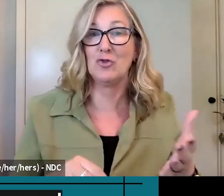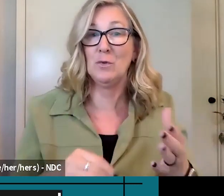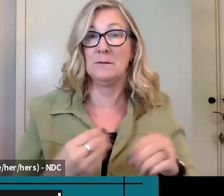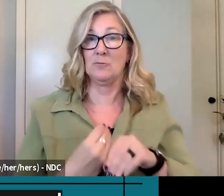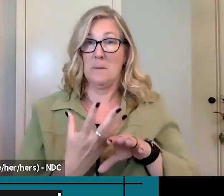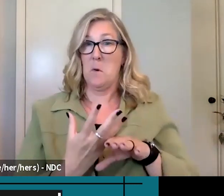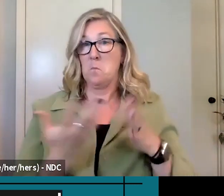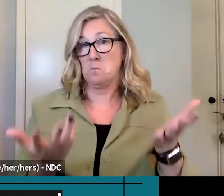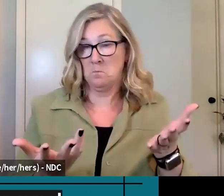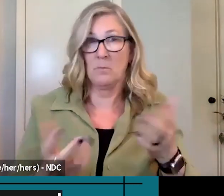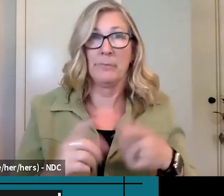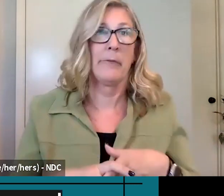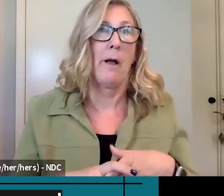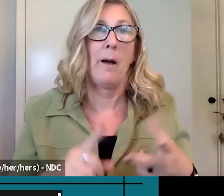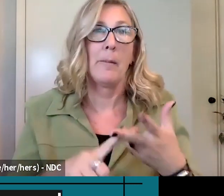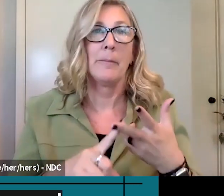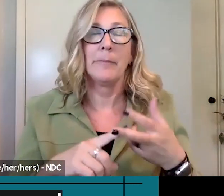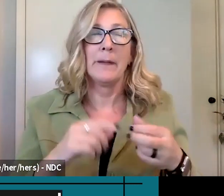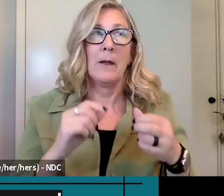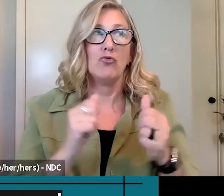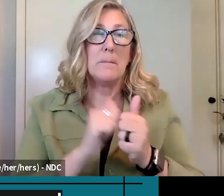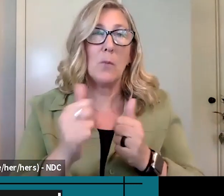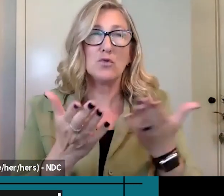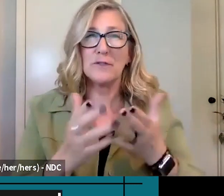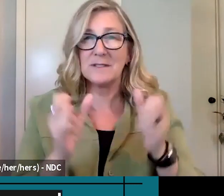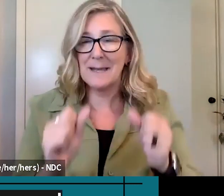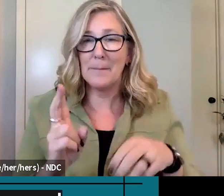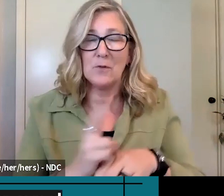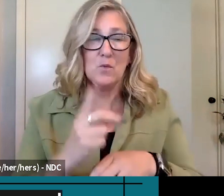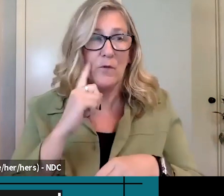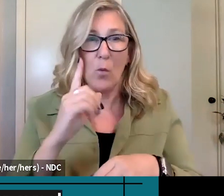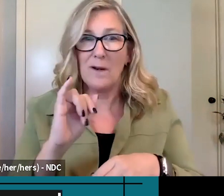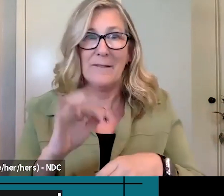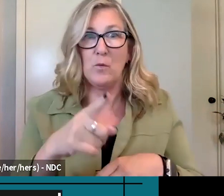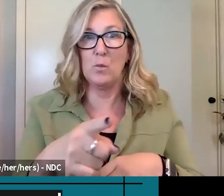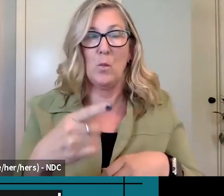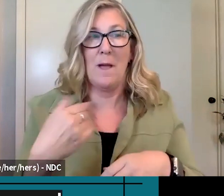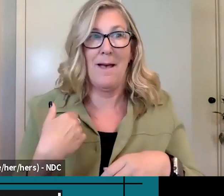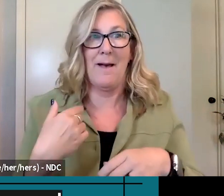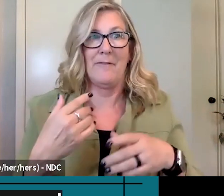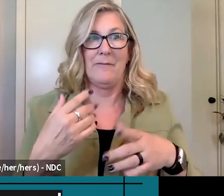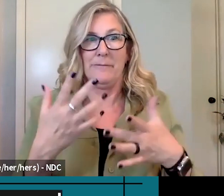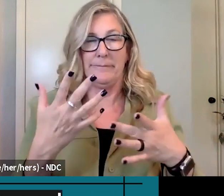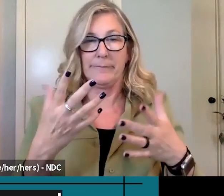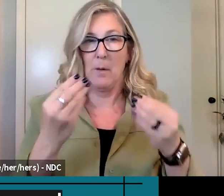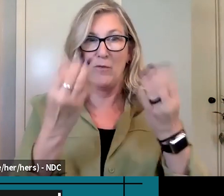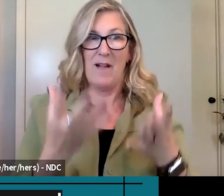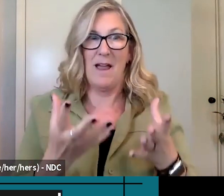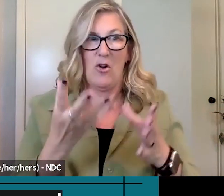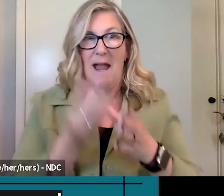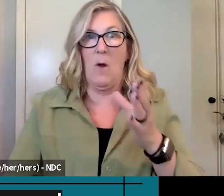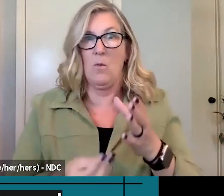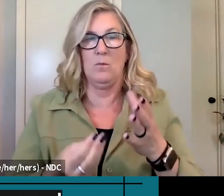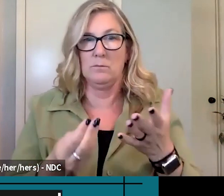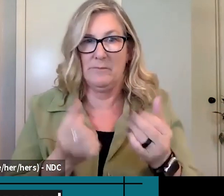be remote, or maybe the student could be remote and the provider is in the classroom. If you